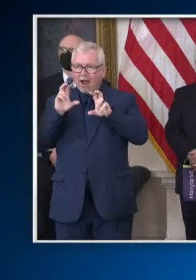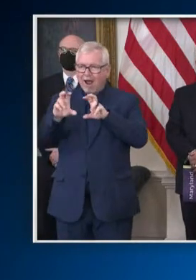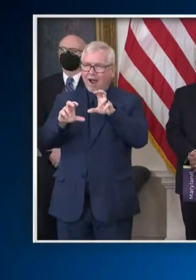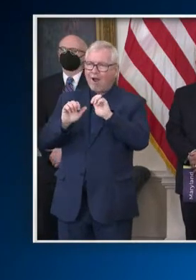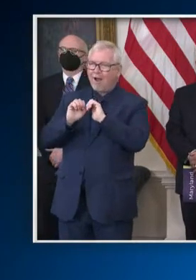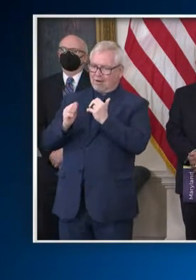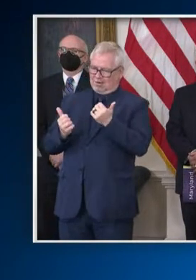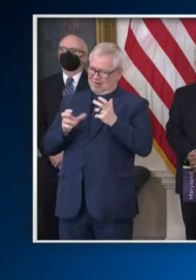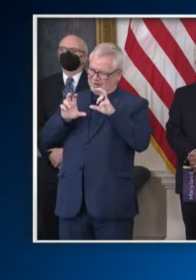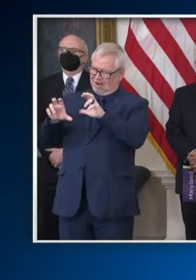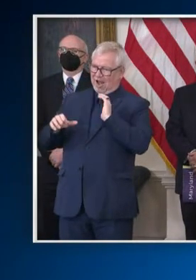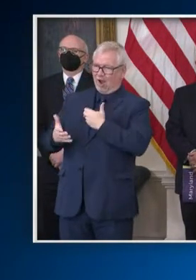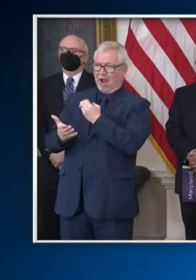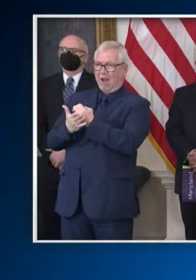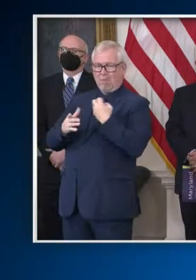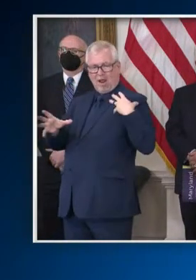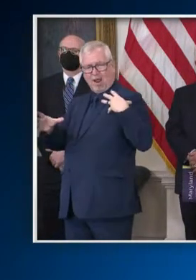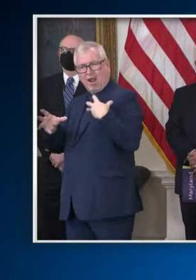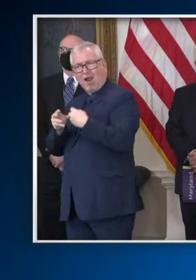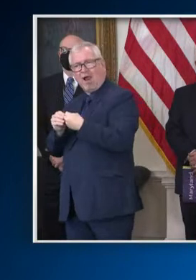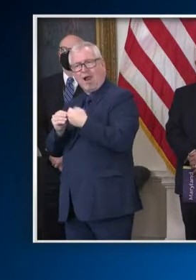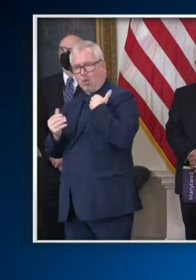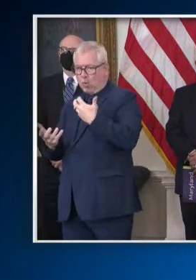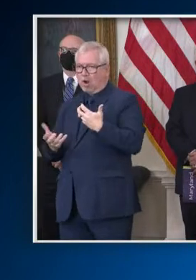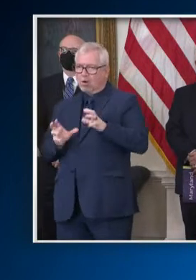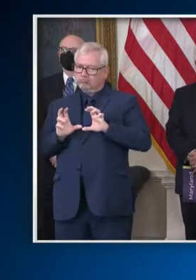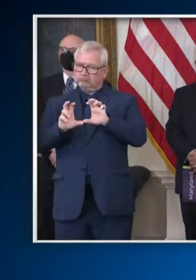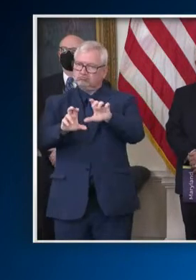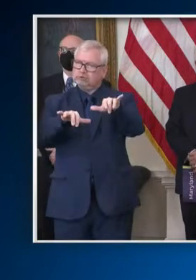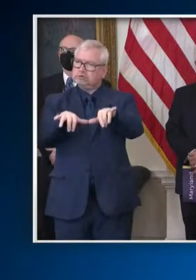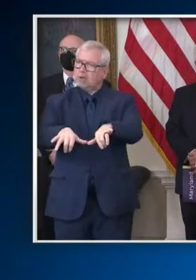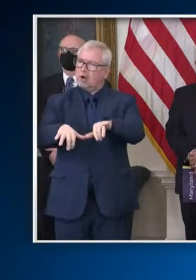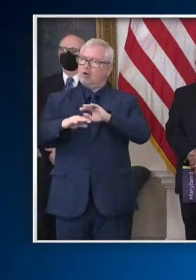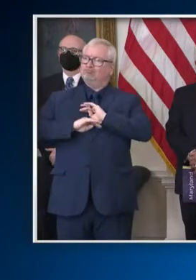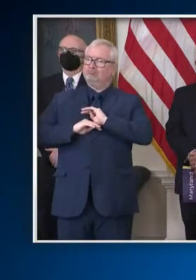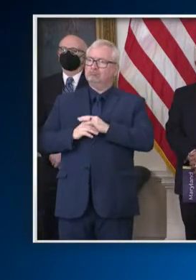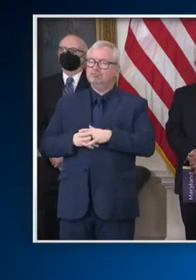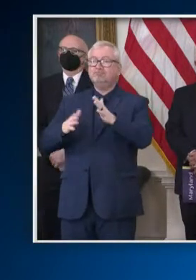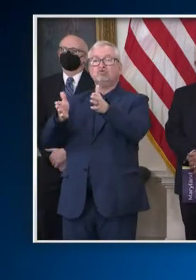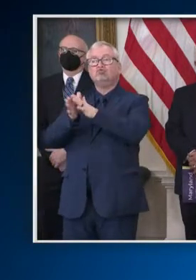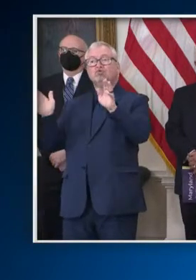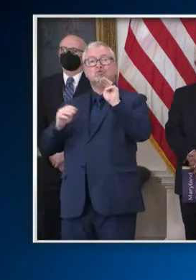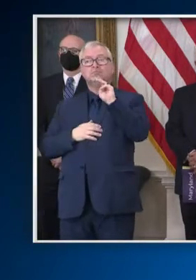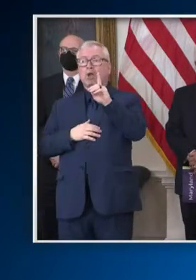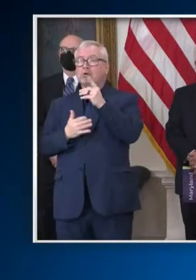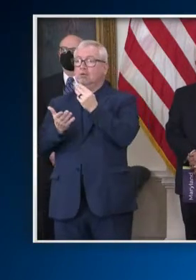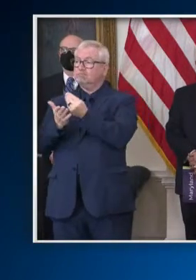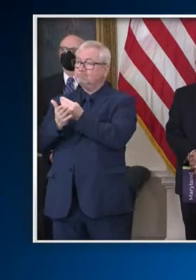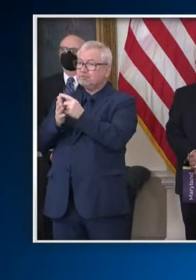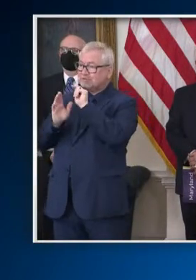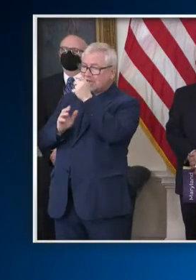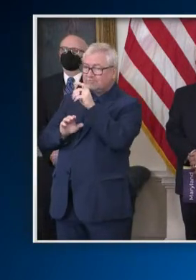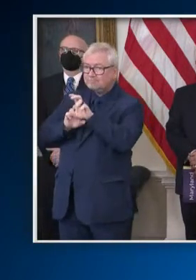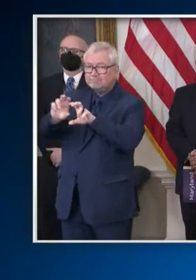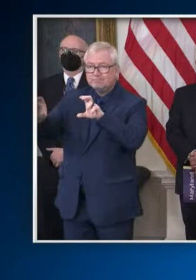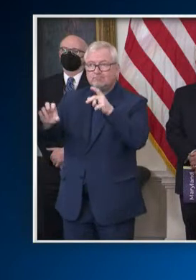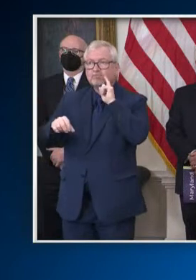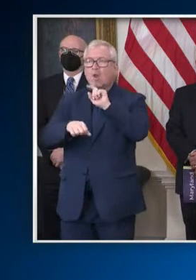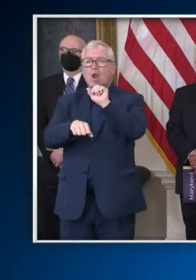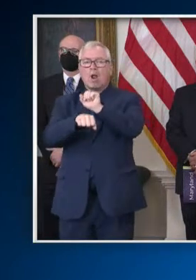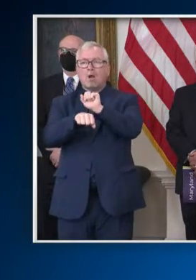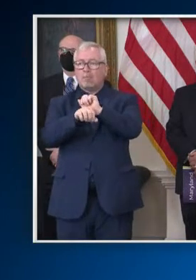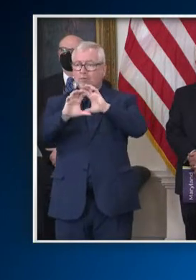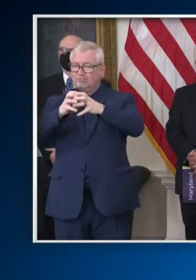We're also providing broad-based tax relief to hardworking Marylanders by permanently expanding the